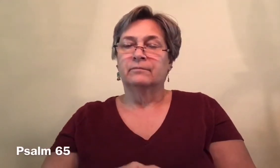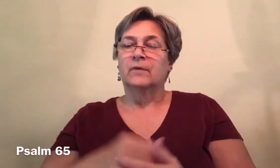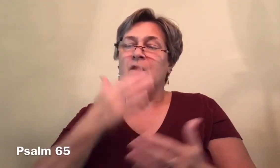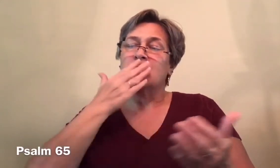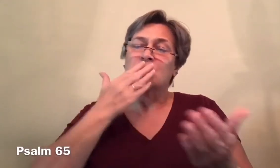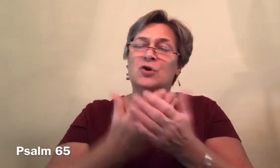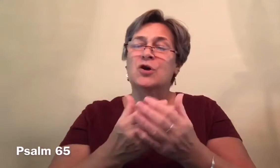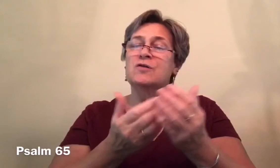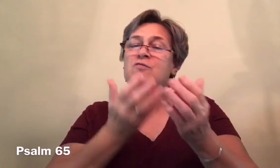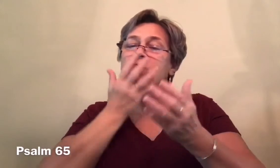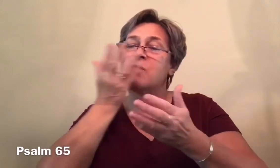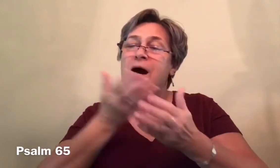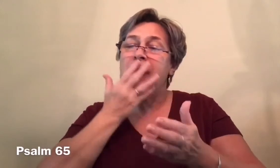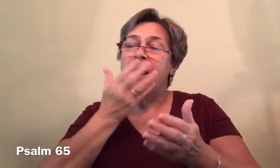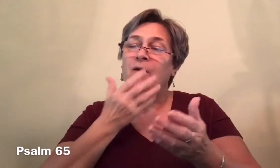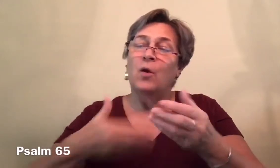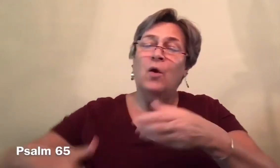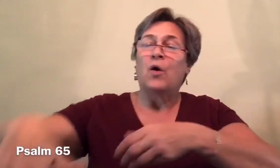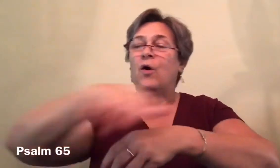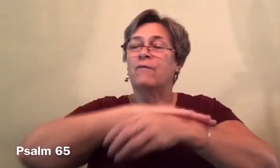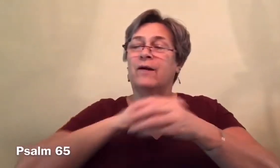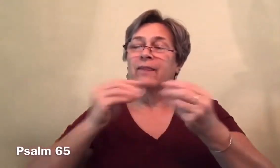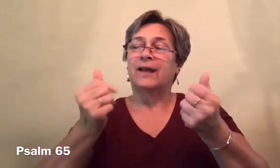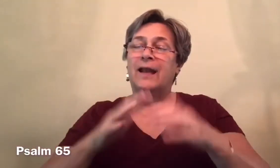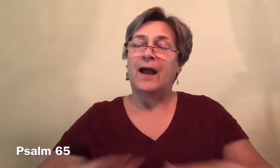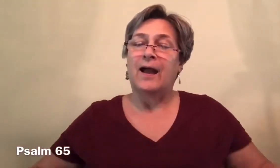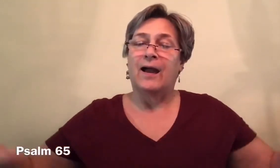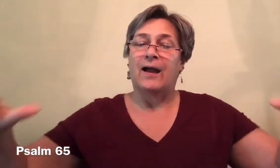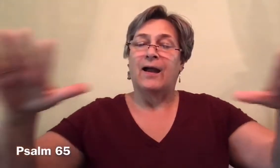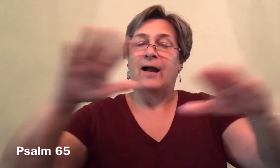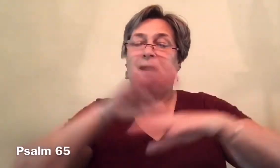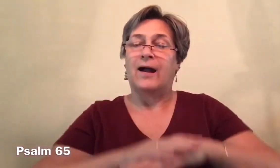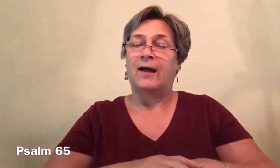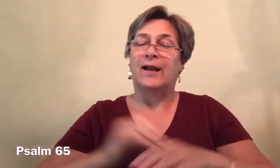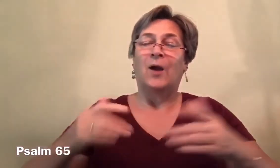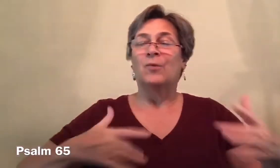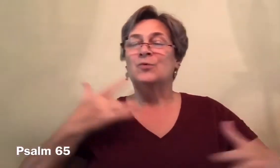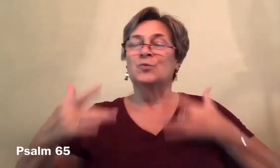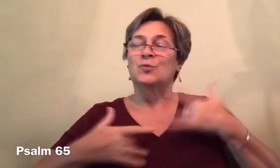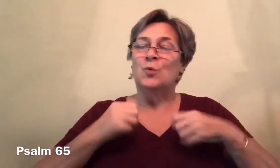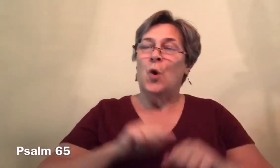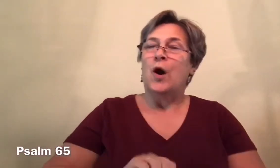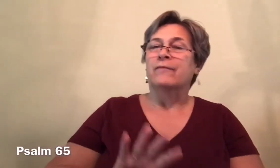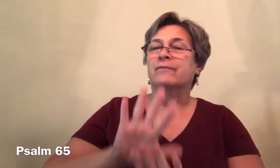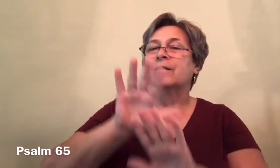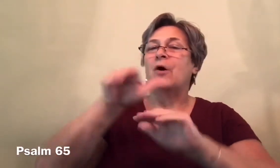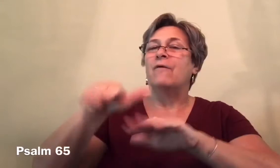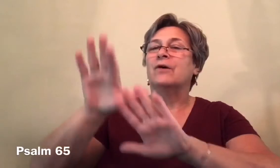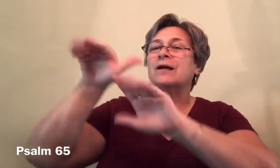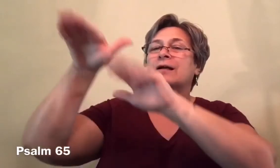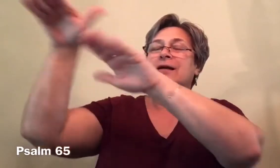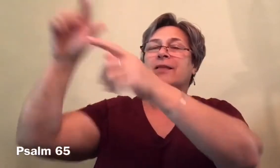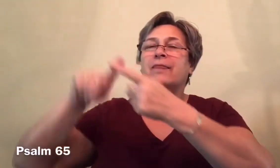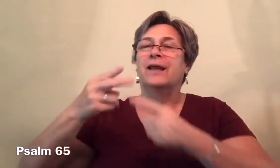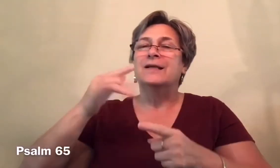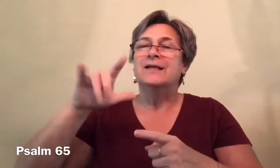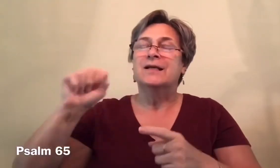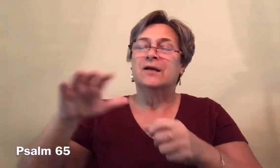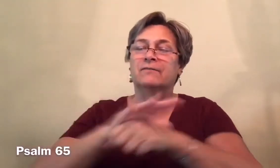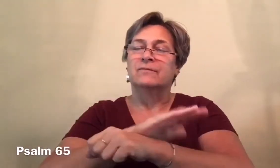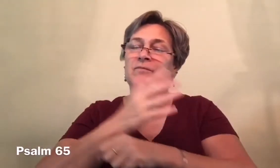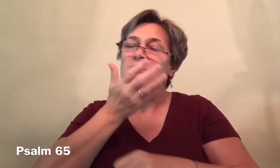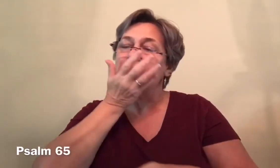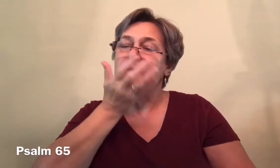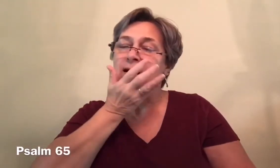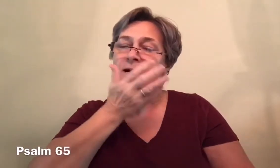The untilled meadows overflow with it, and rejoicing clothes